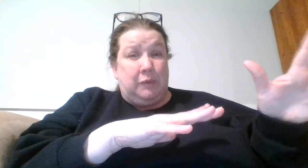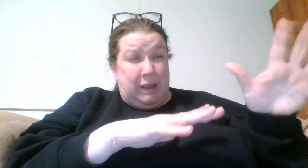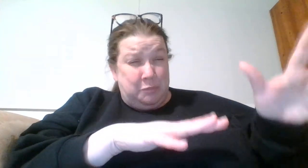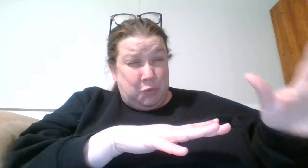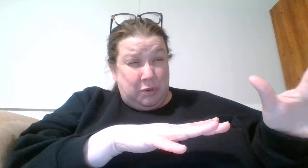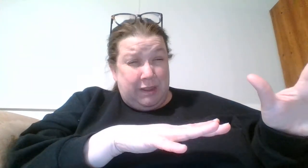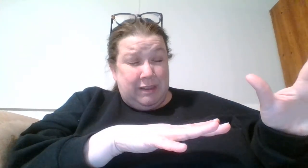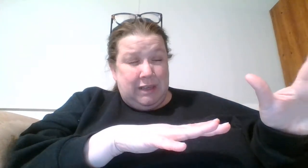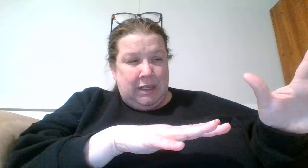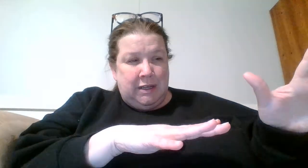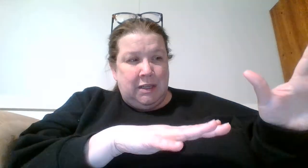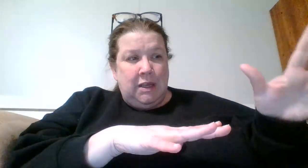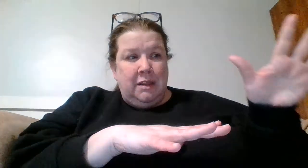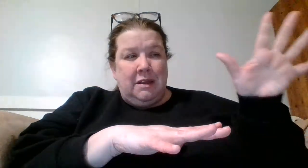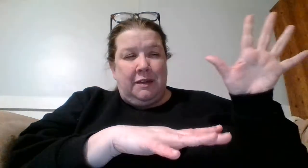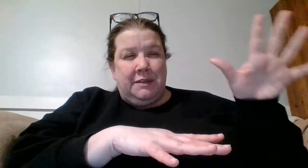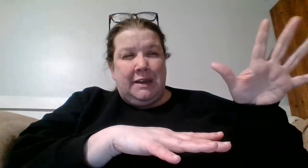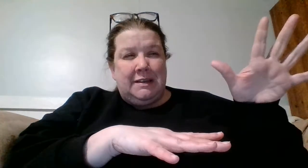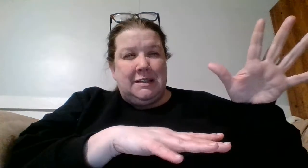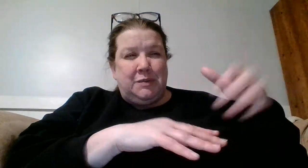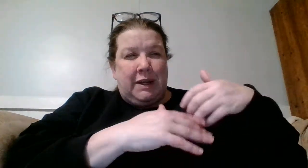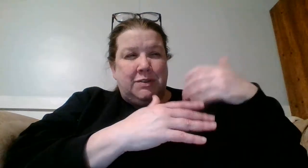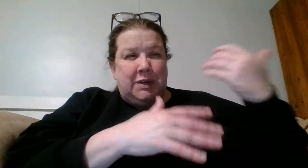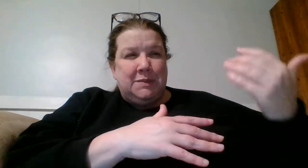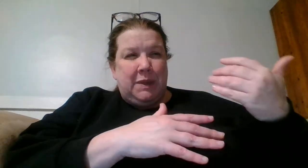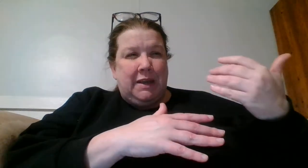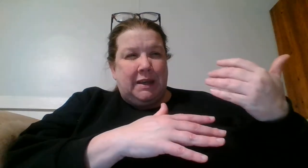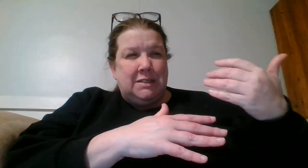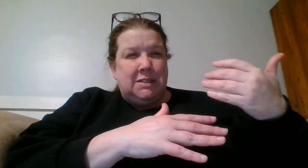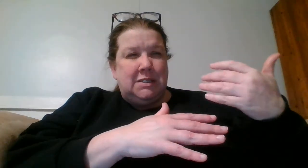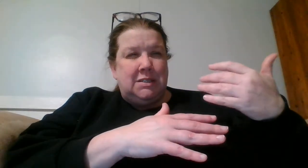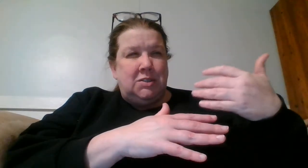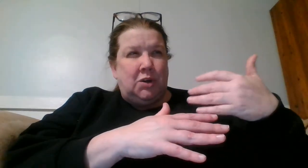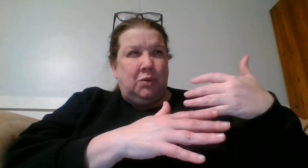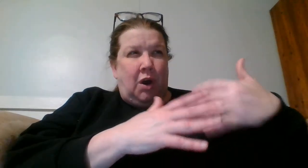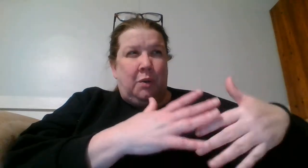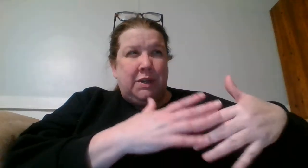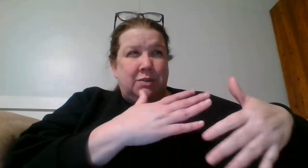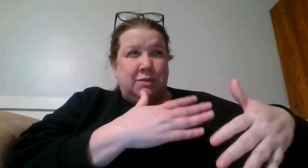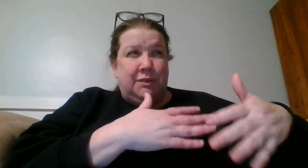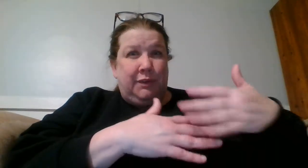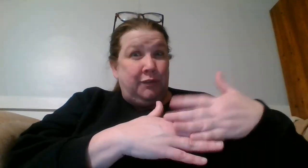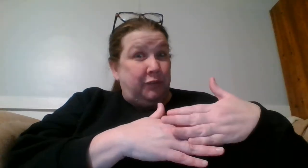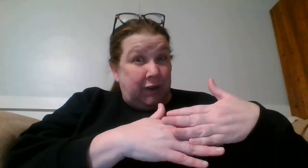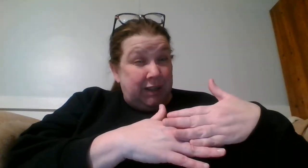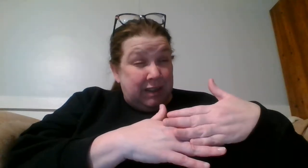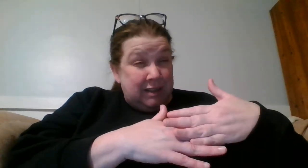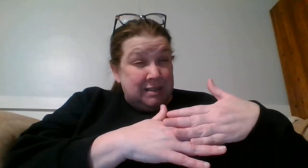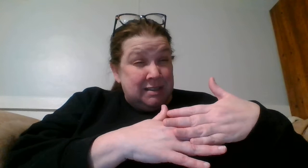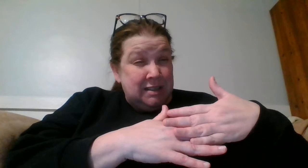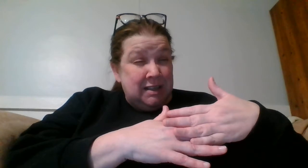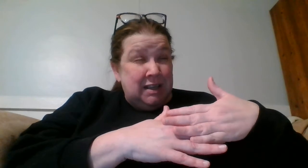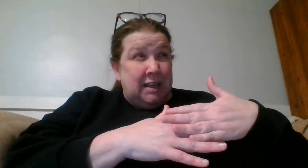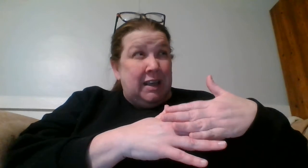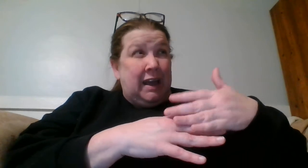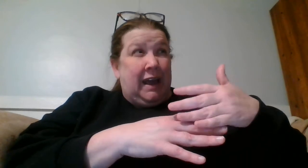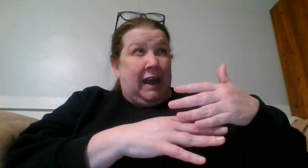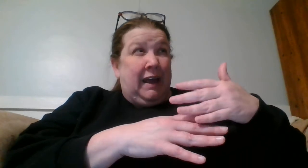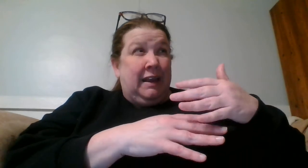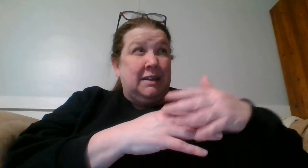I'm more likely to eat it the other thing is is when I stress bake I don't always use gluten-free things and